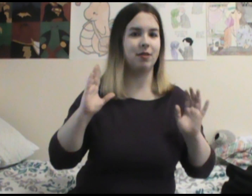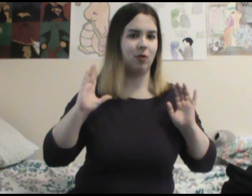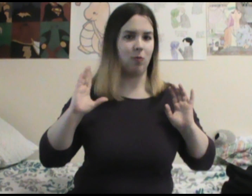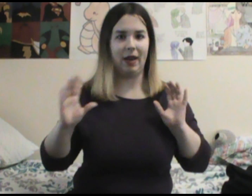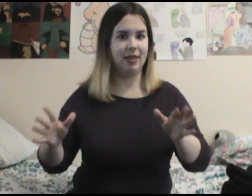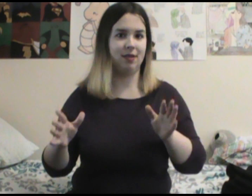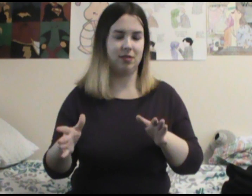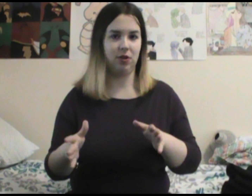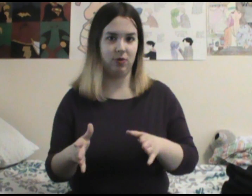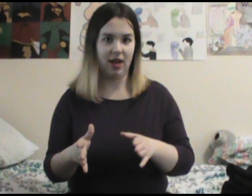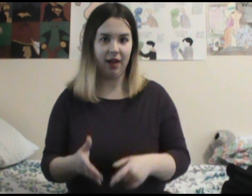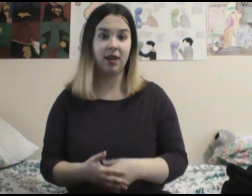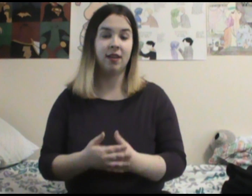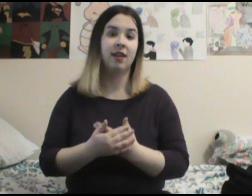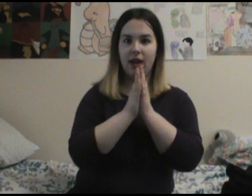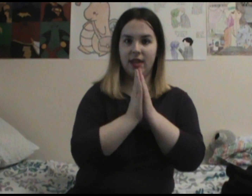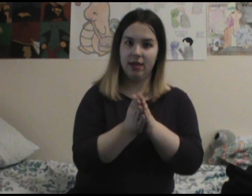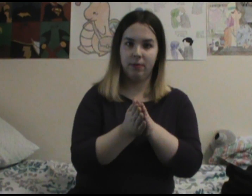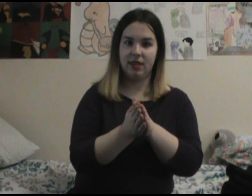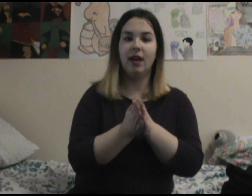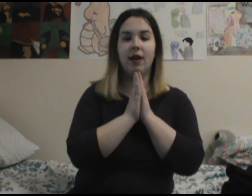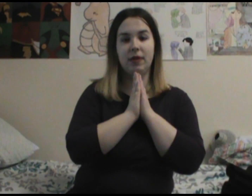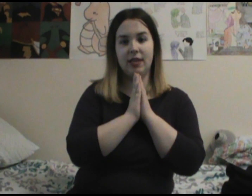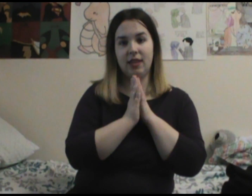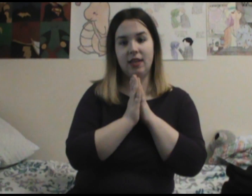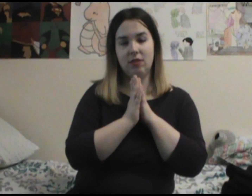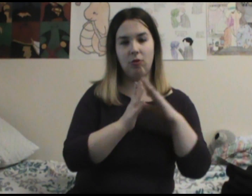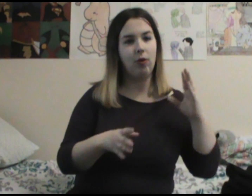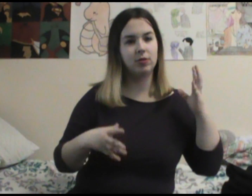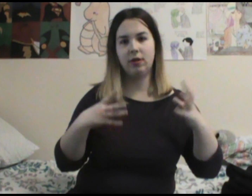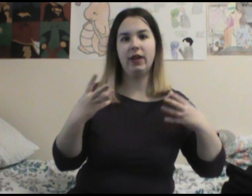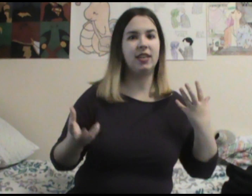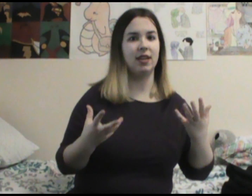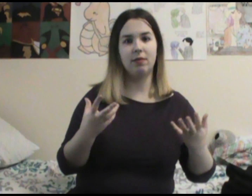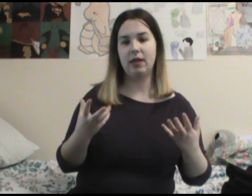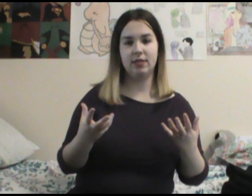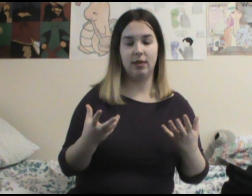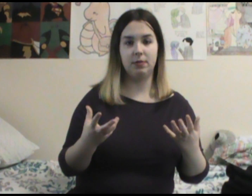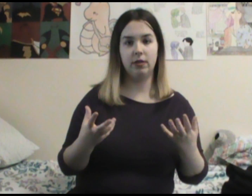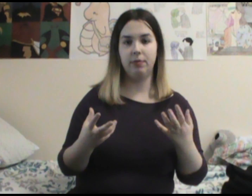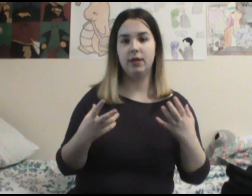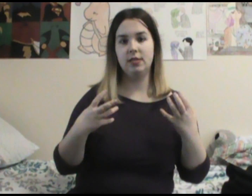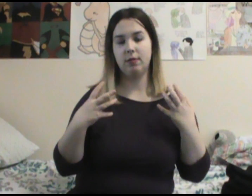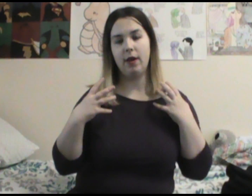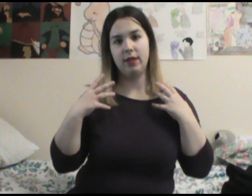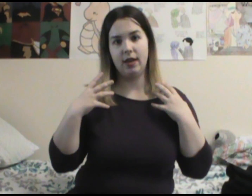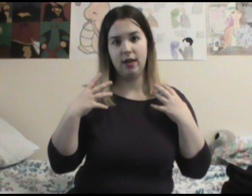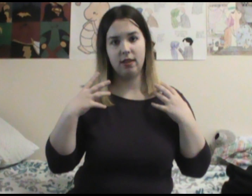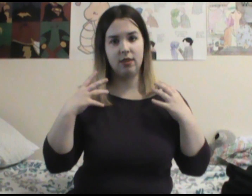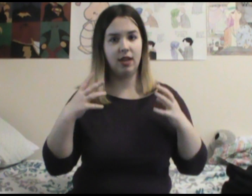ran in there and started to attack. And then with that I really like that the whole sort of idea around this episode was around that thing